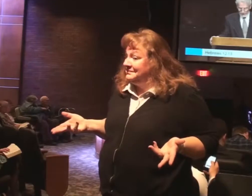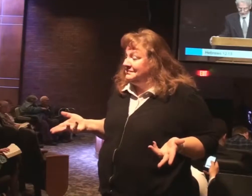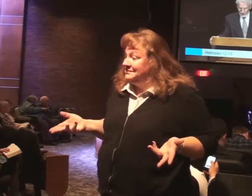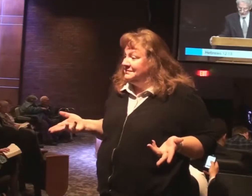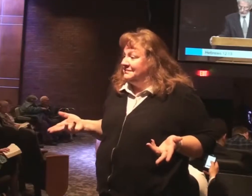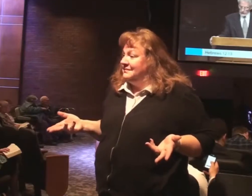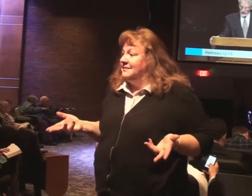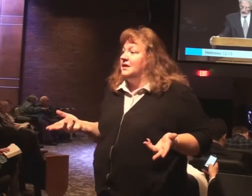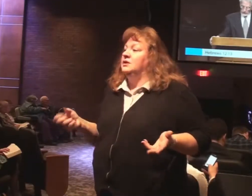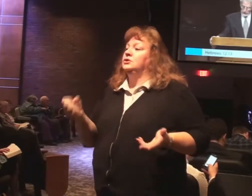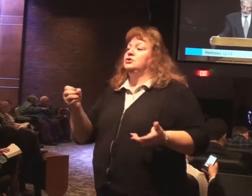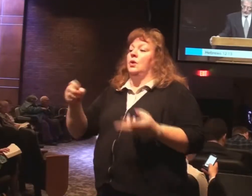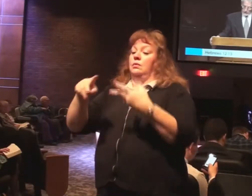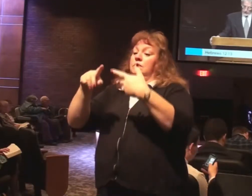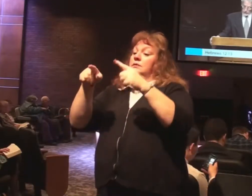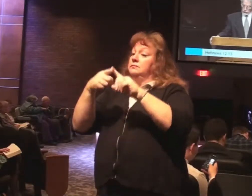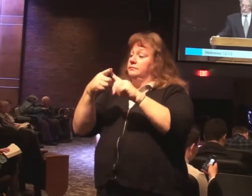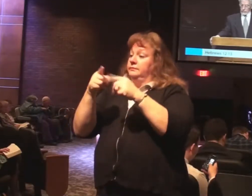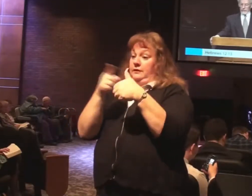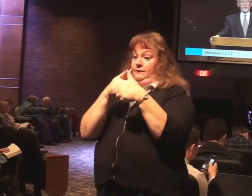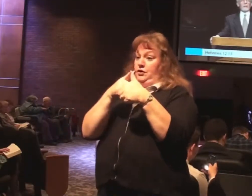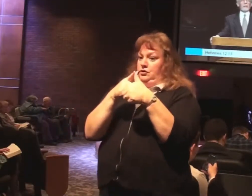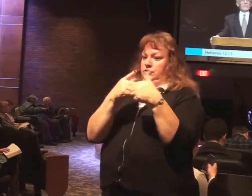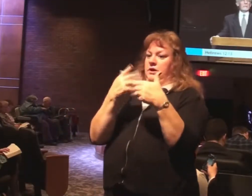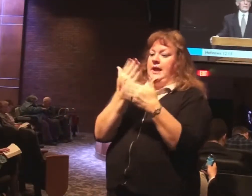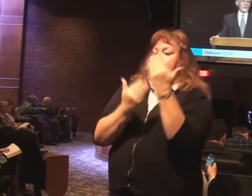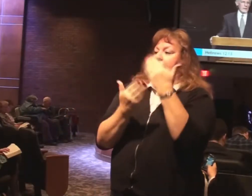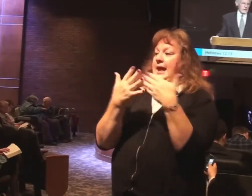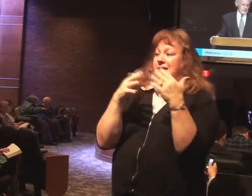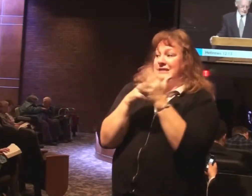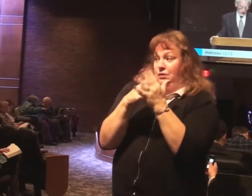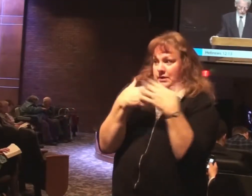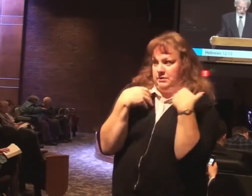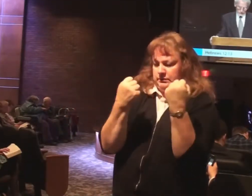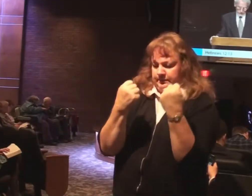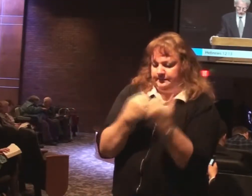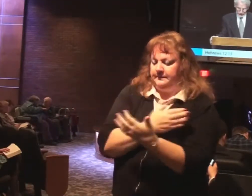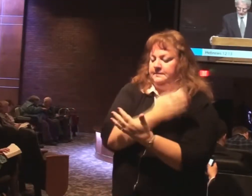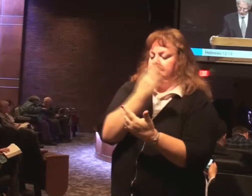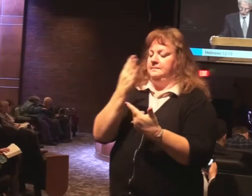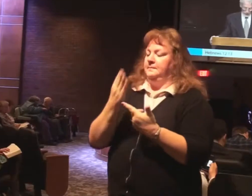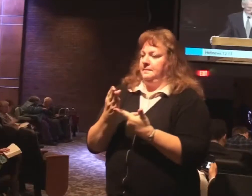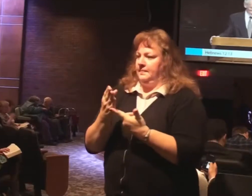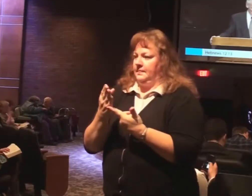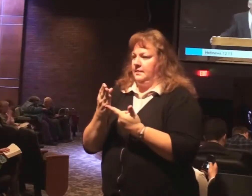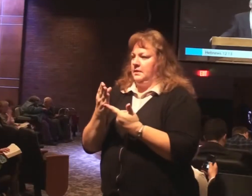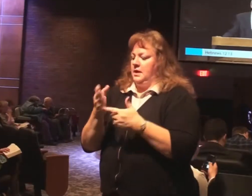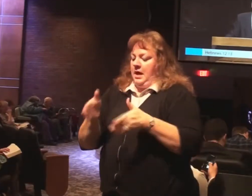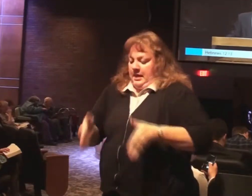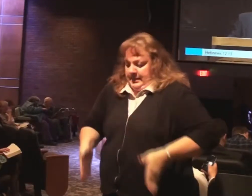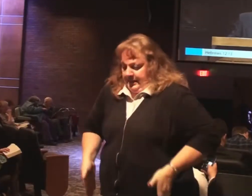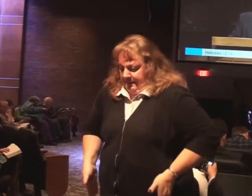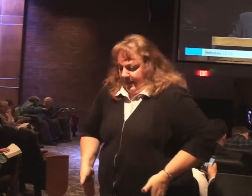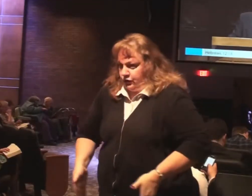So the second thing. First we strengthen hands that are weak. And so on. Secondly we make straight paths for the feet.